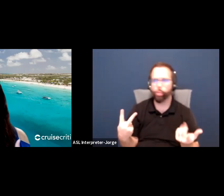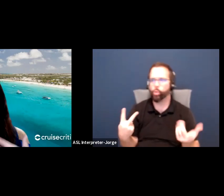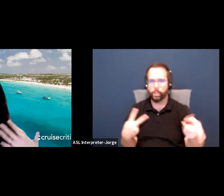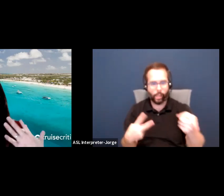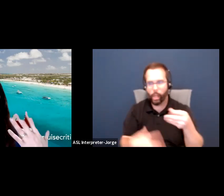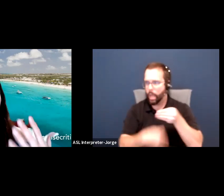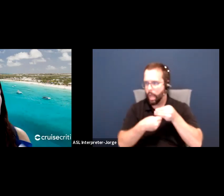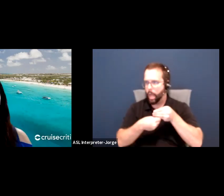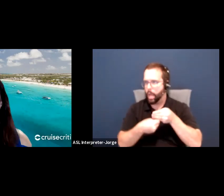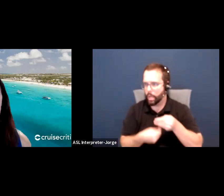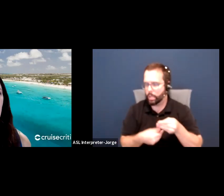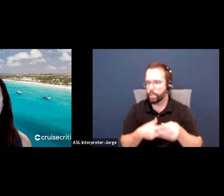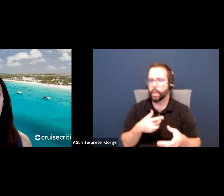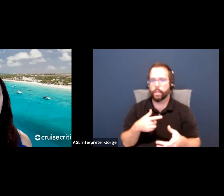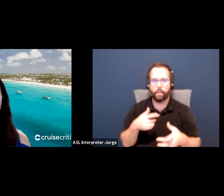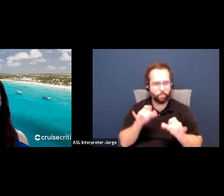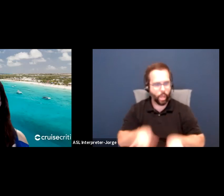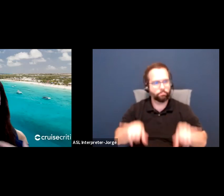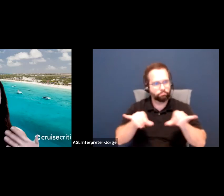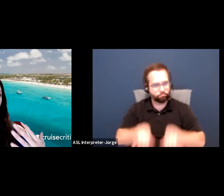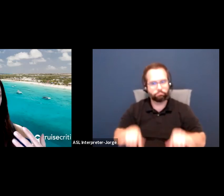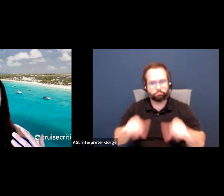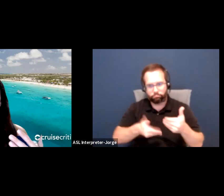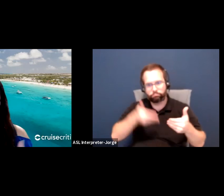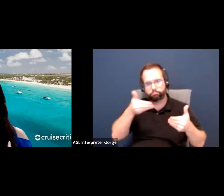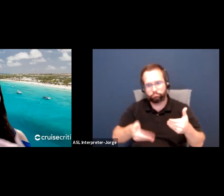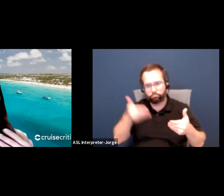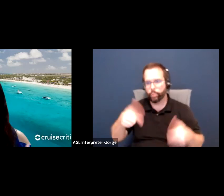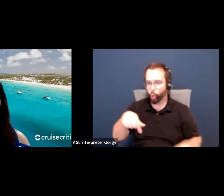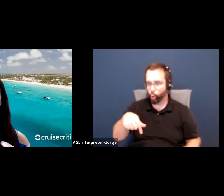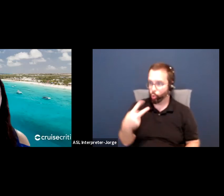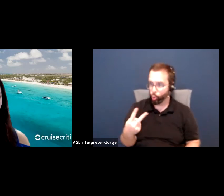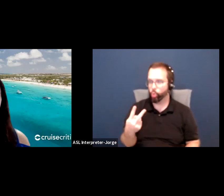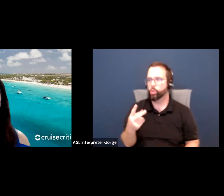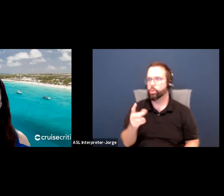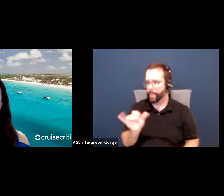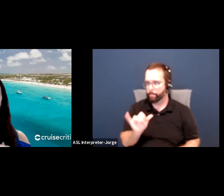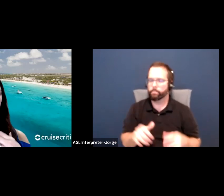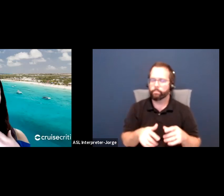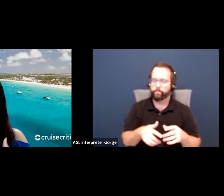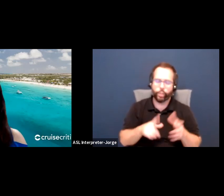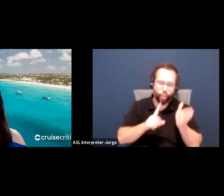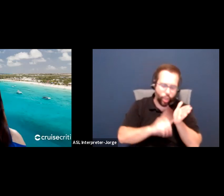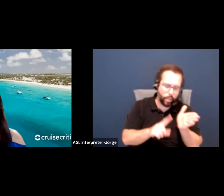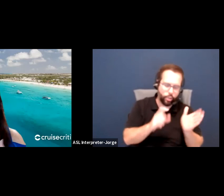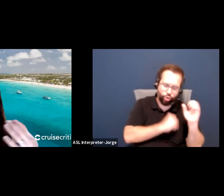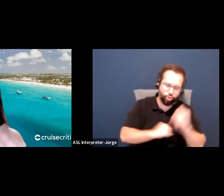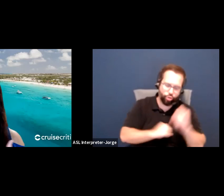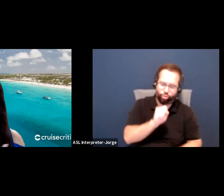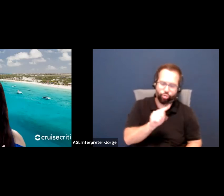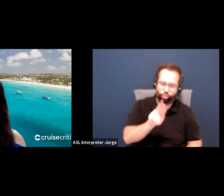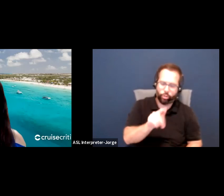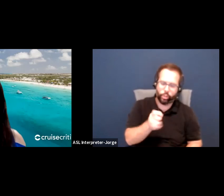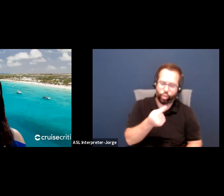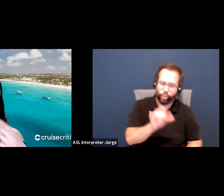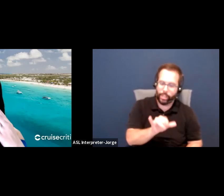you just keep repeating that at Q2. You're going through your strategies. You're talking to people if you start